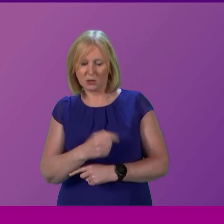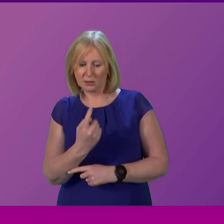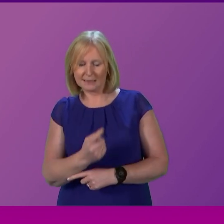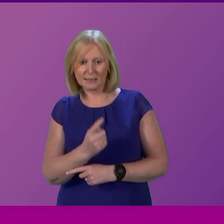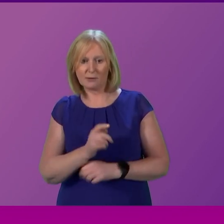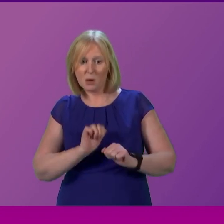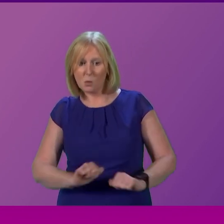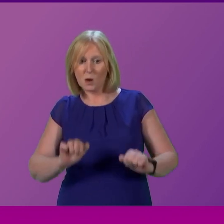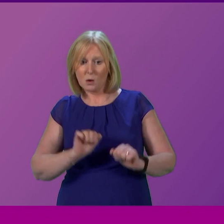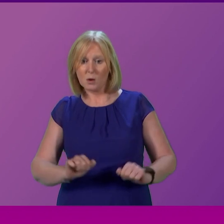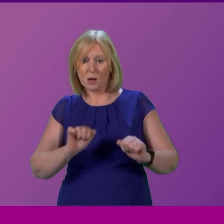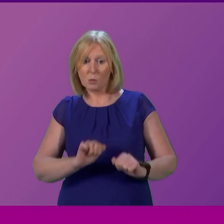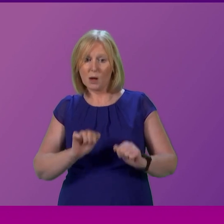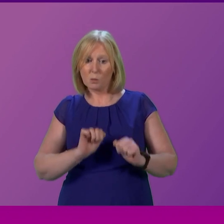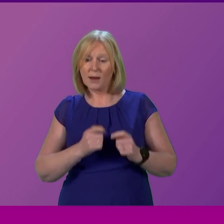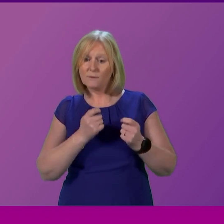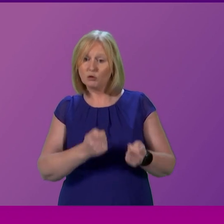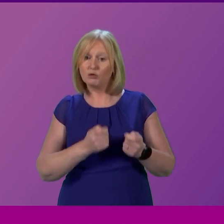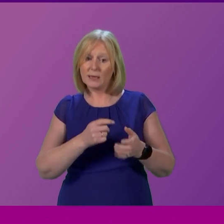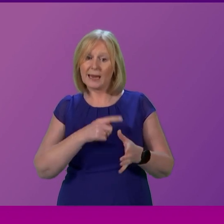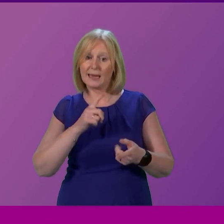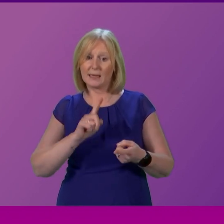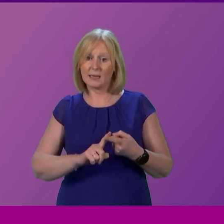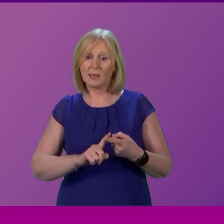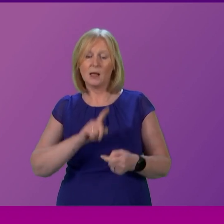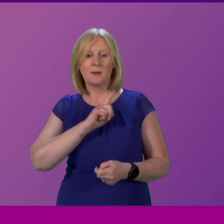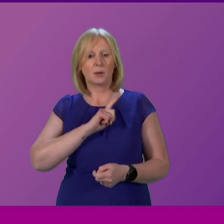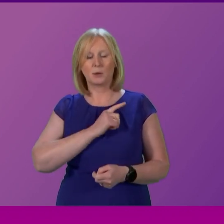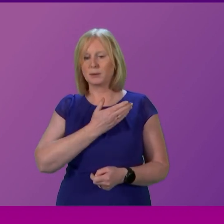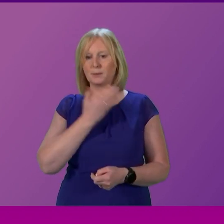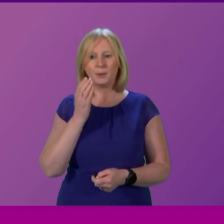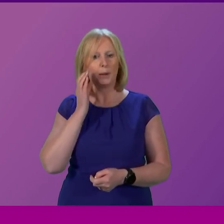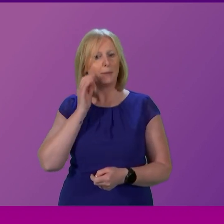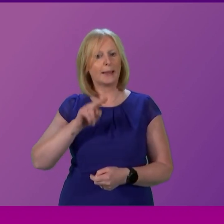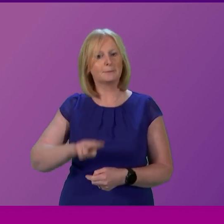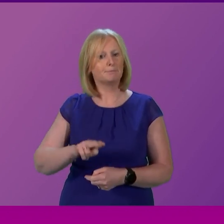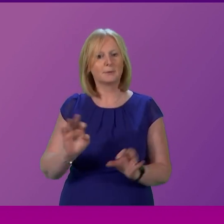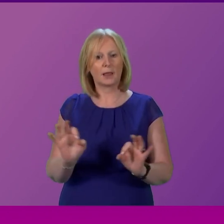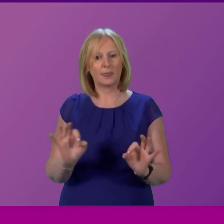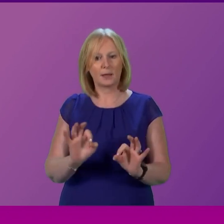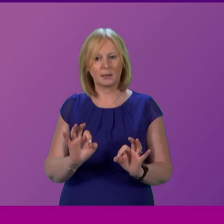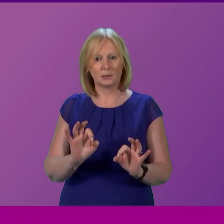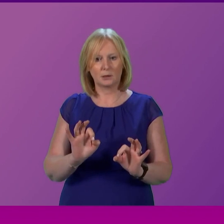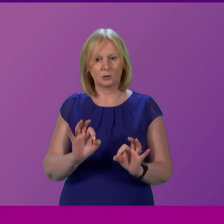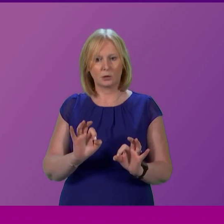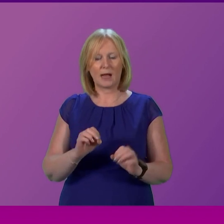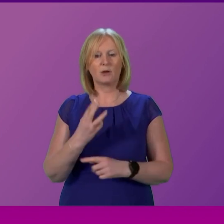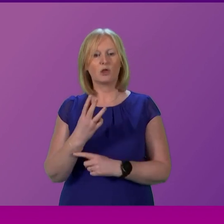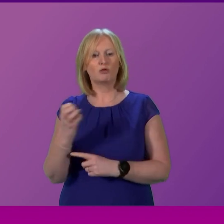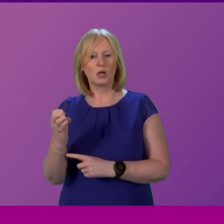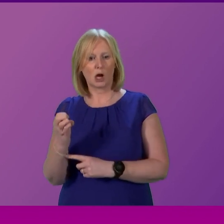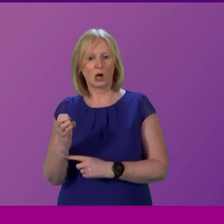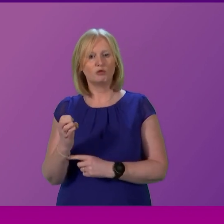long for treatment in A&E precisely because there was not a bed available so these 300 interim beds of course